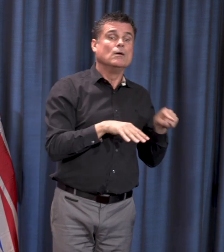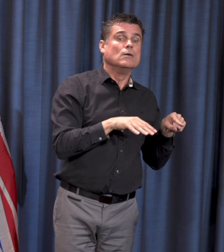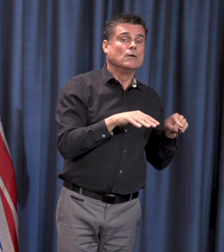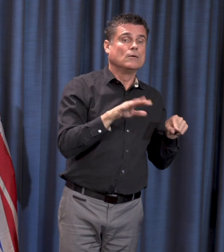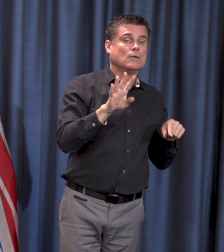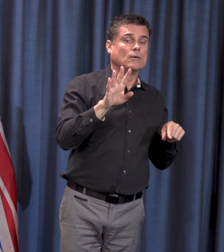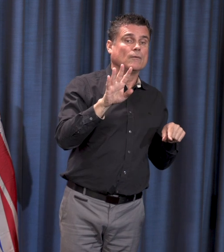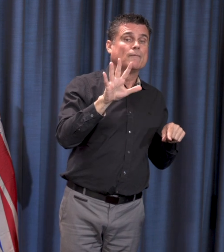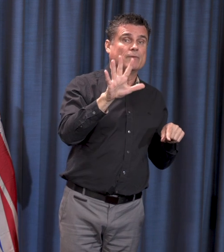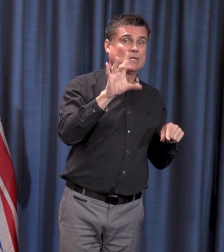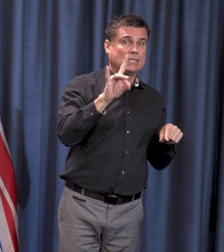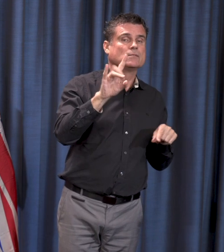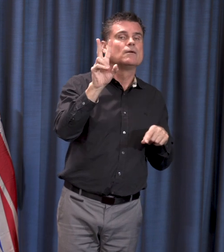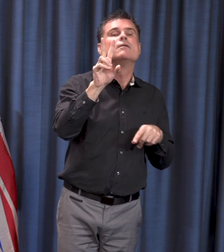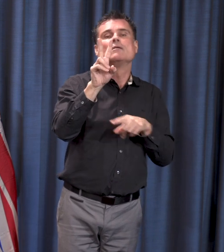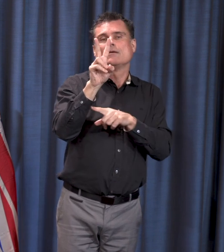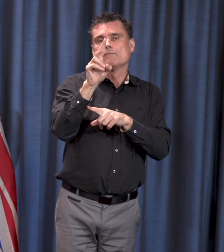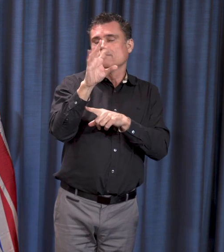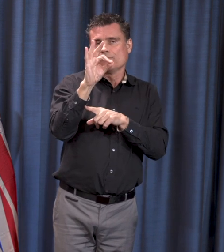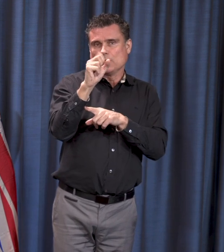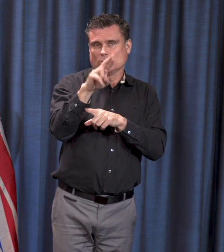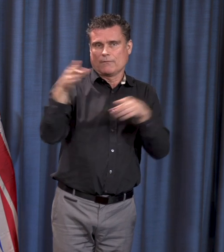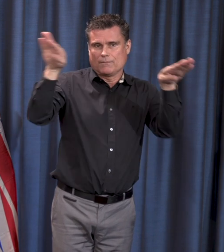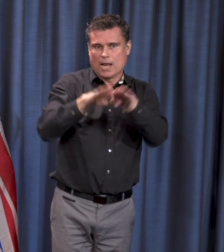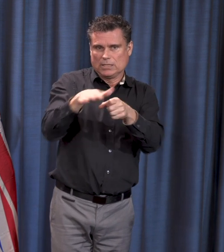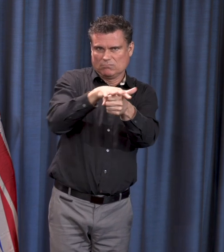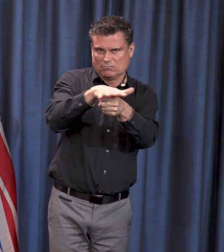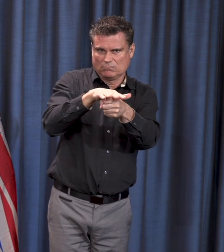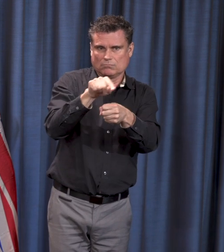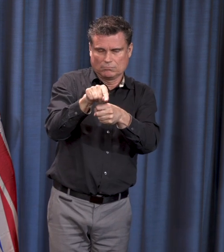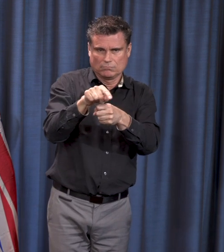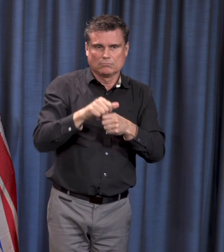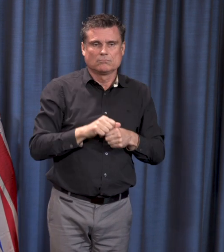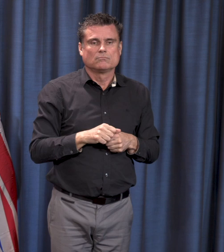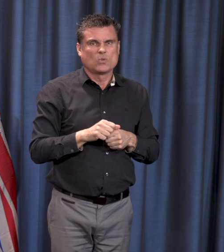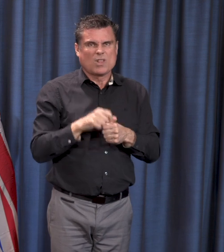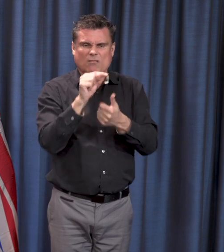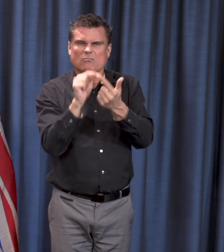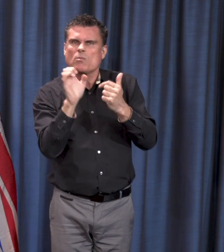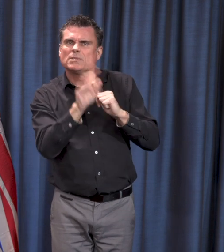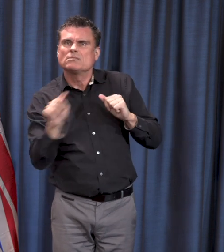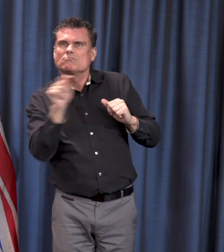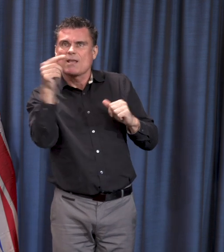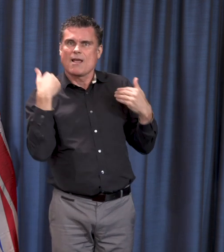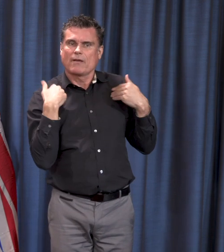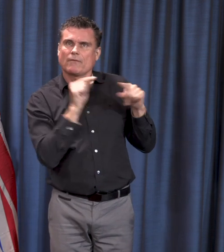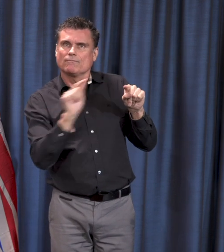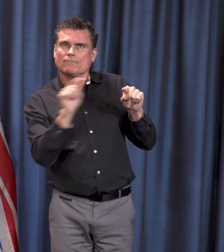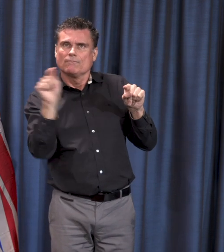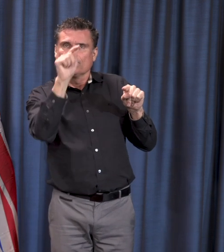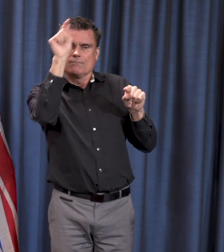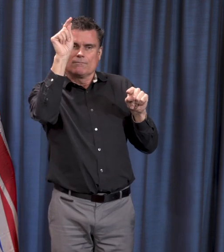30 in Interior Health, and 5 in Northern Health Authority. Dr. Henry talked about the extraordinary work being done by all of our